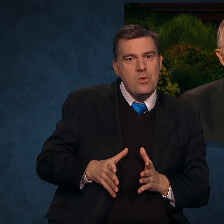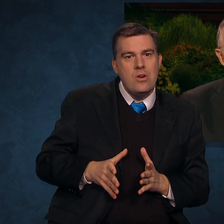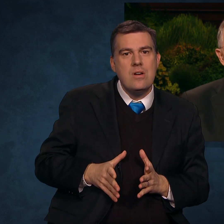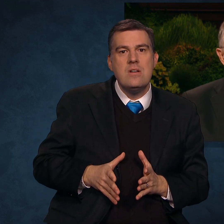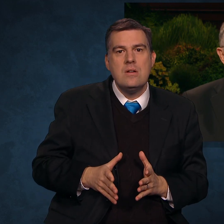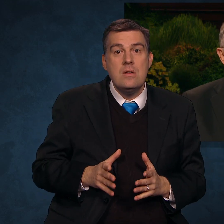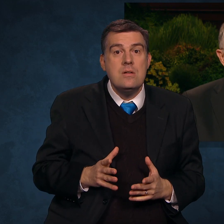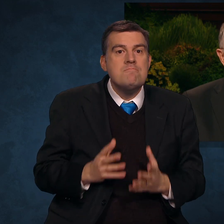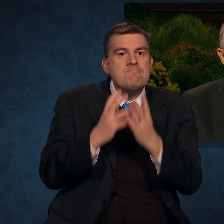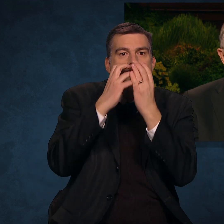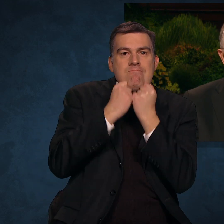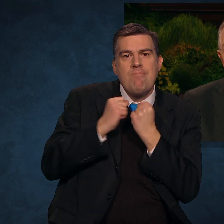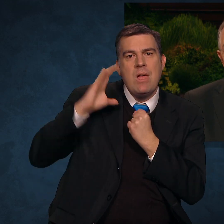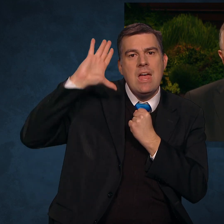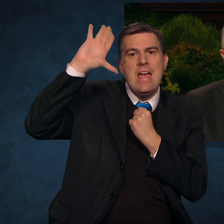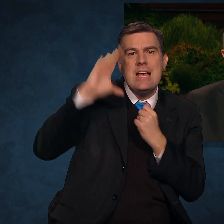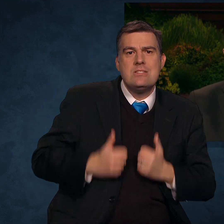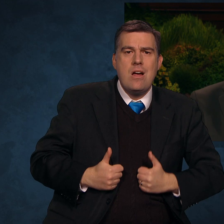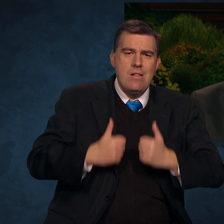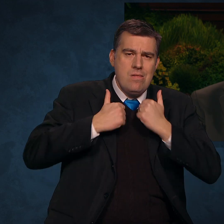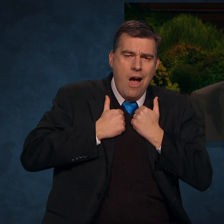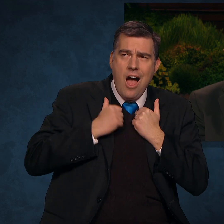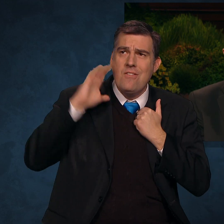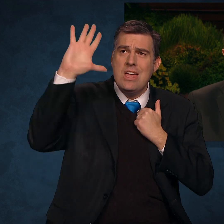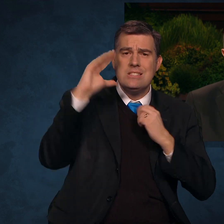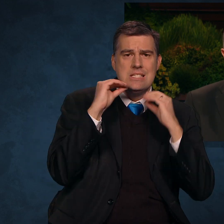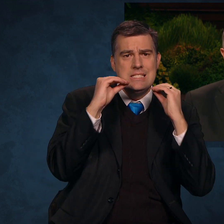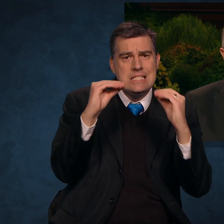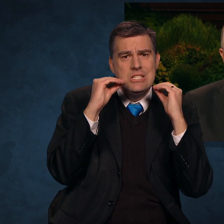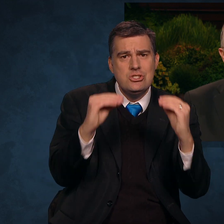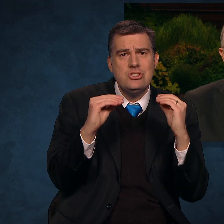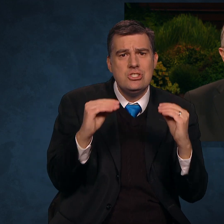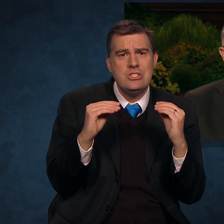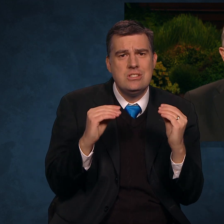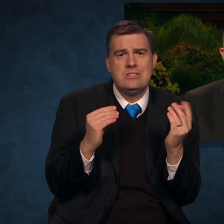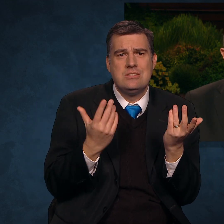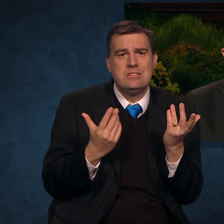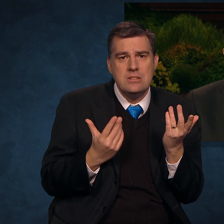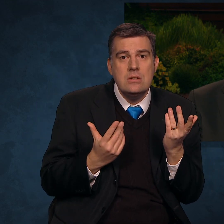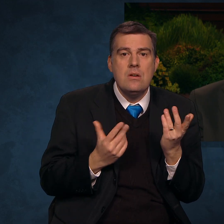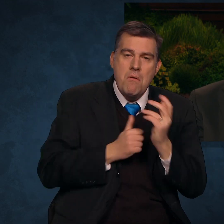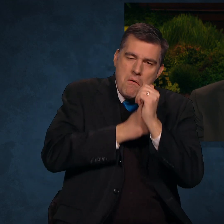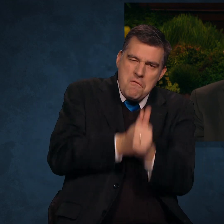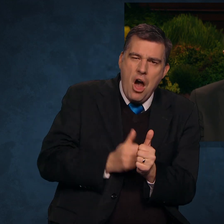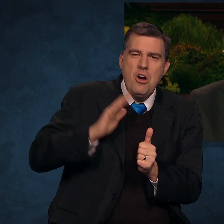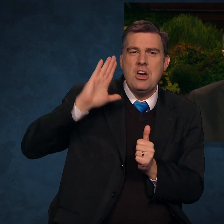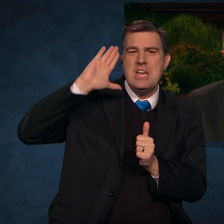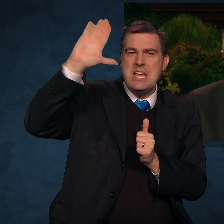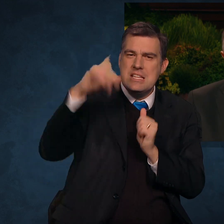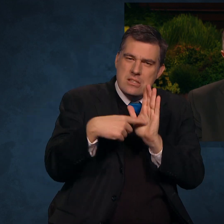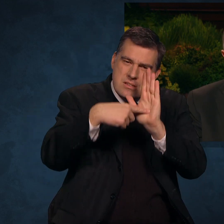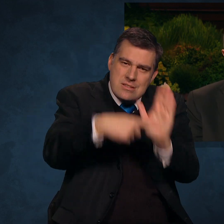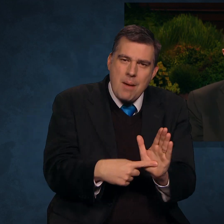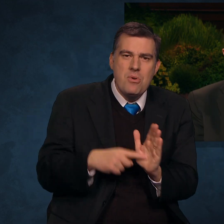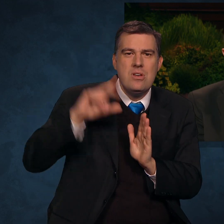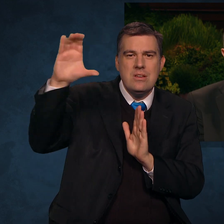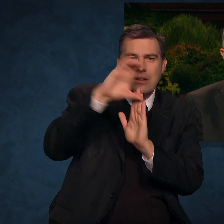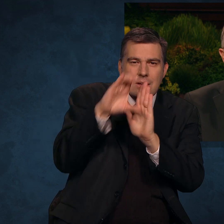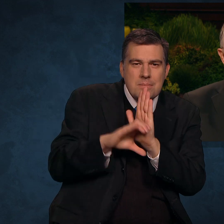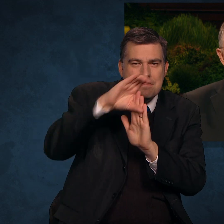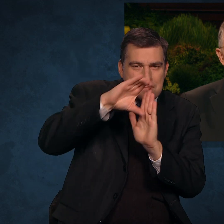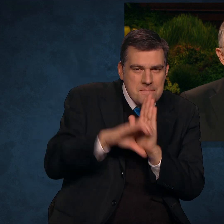completely His incomparable life and teachings. Follow more diligently His example and His commandments.